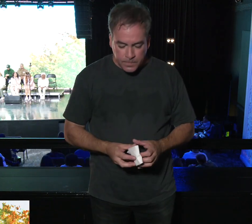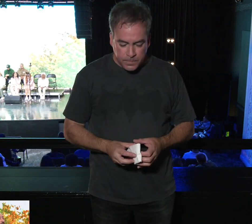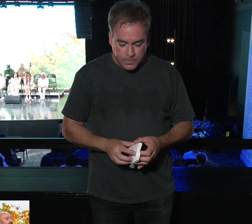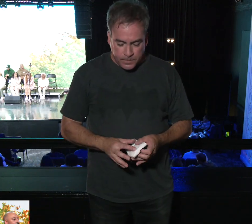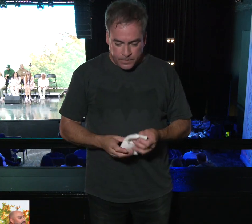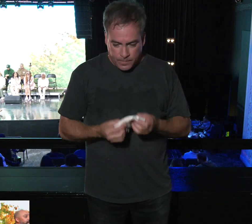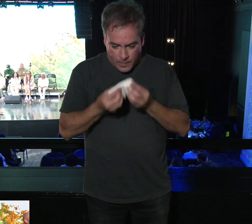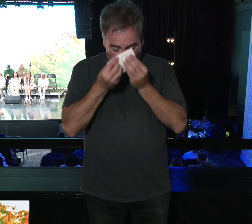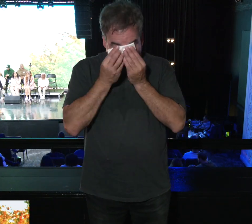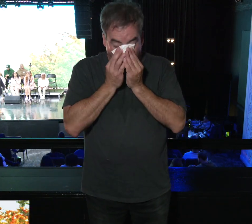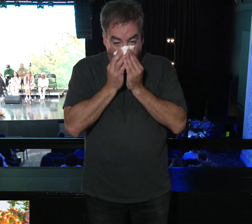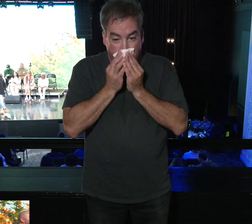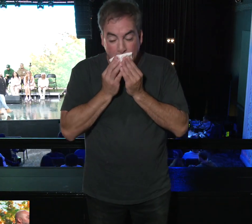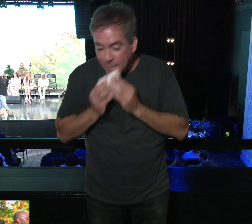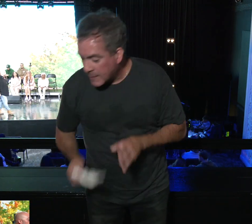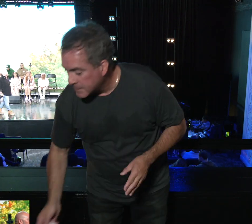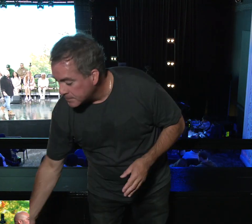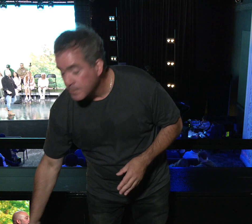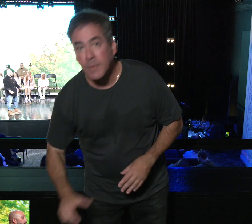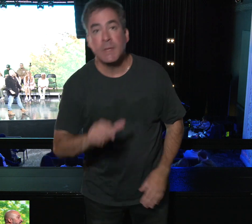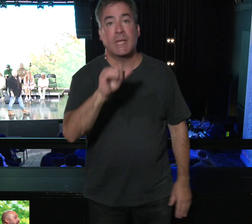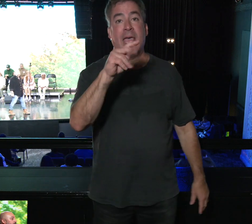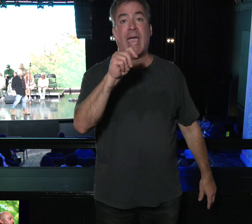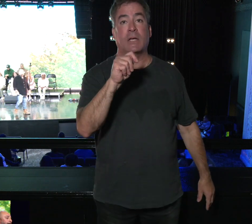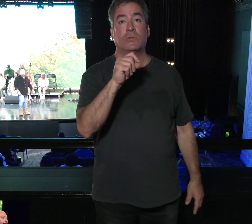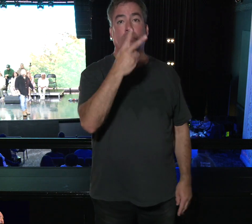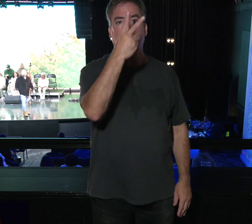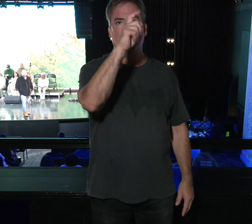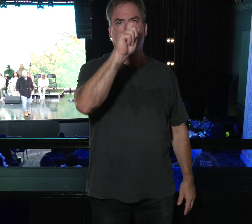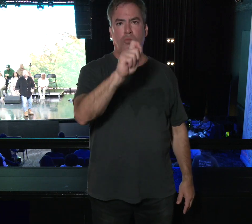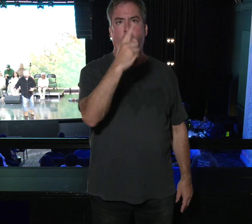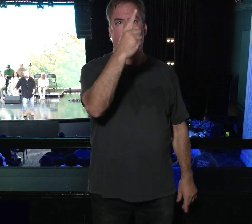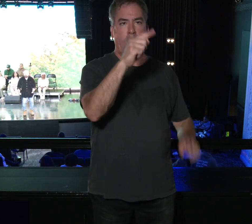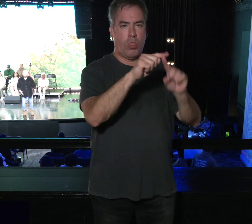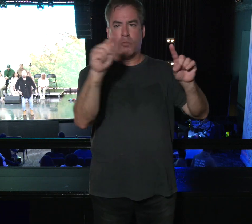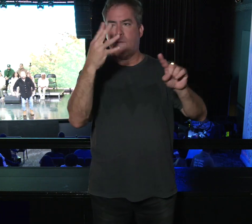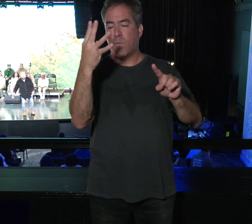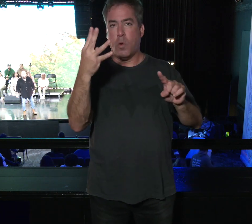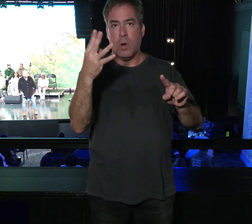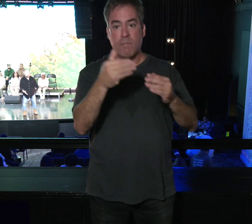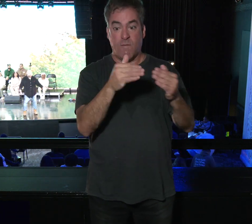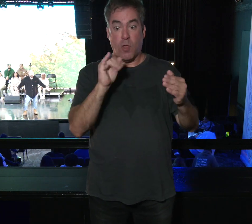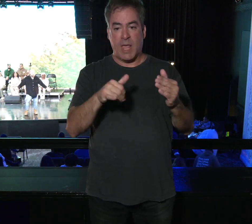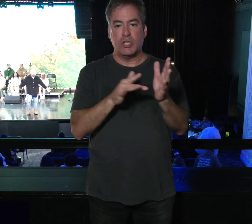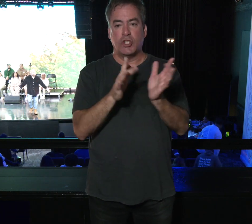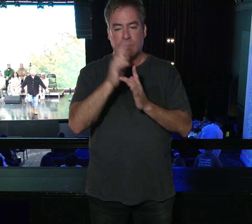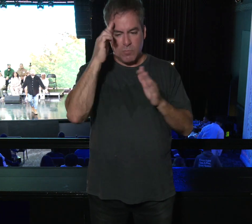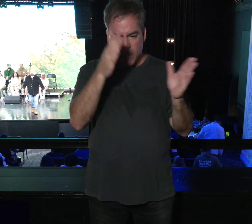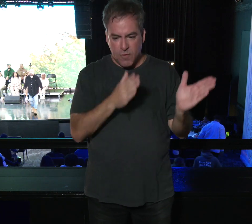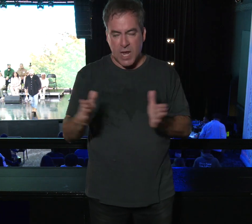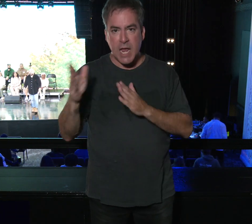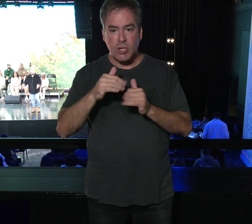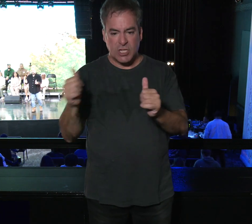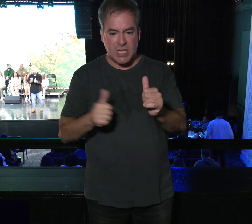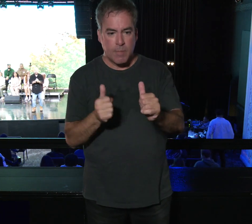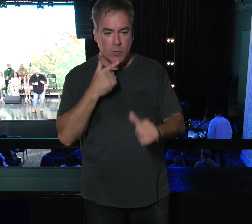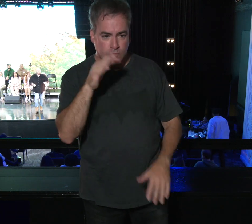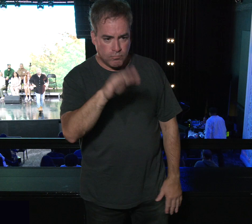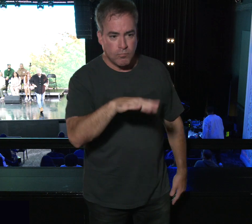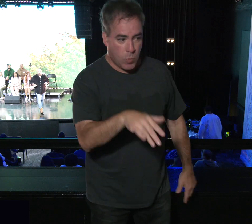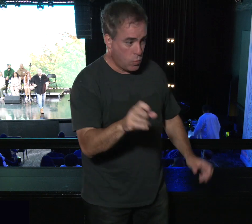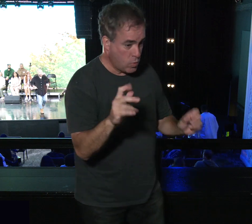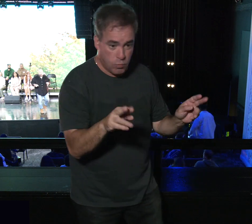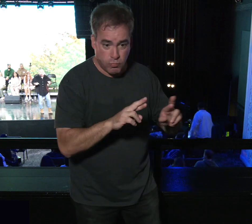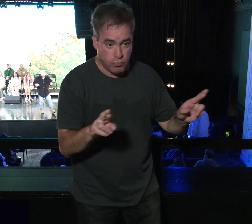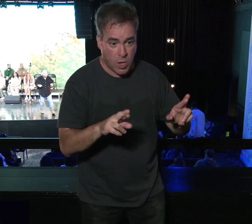Real quick, I read Acts 2, 1 through 4 in the very beginning. Right before this, Jesus is preparing his disciples. He's like, all right,